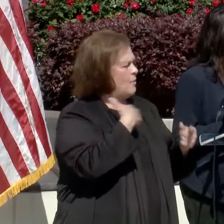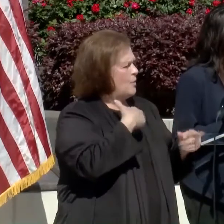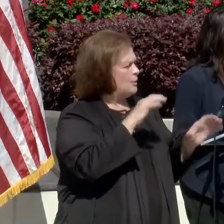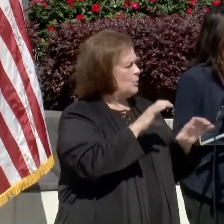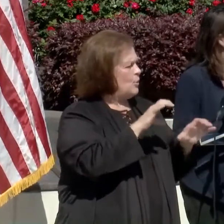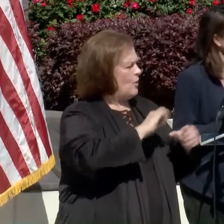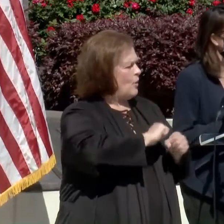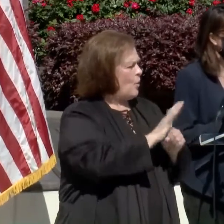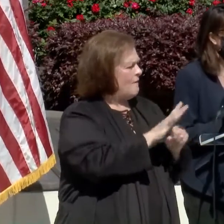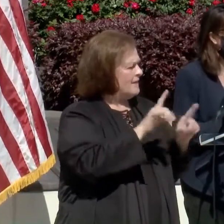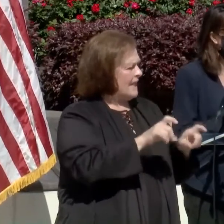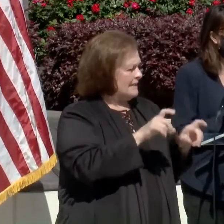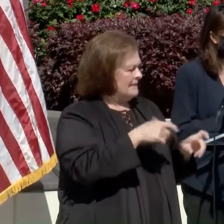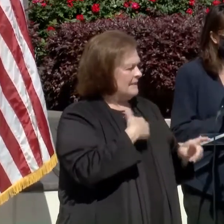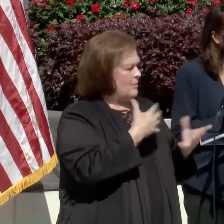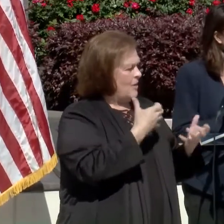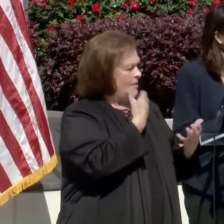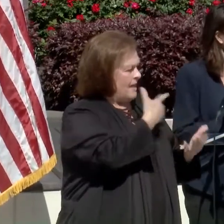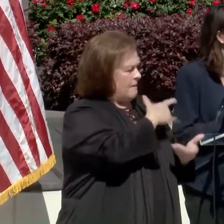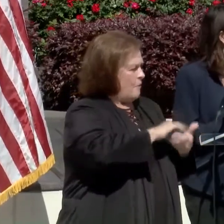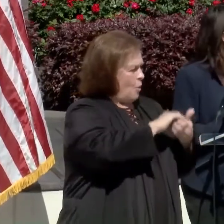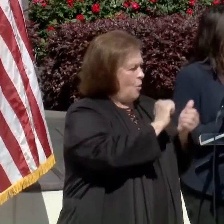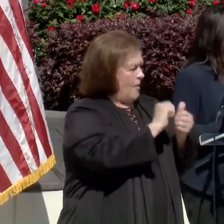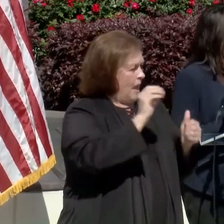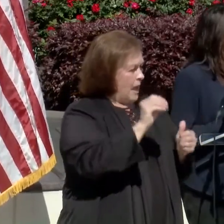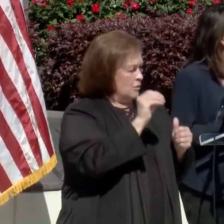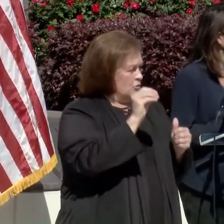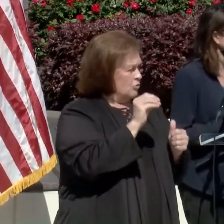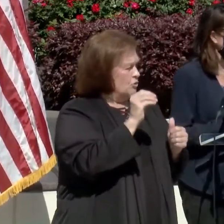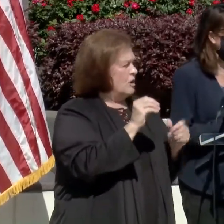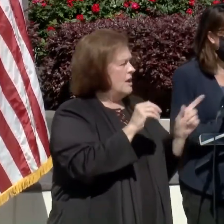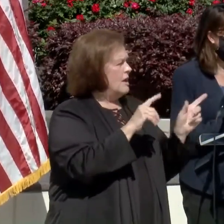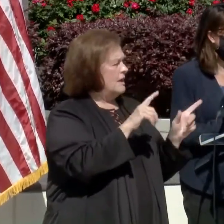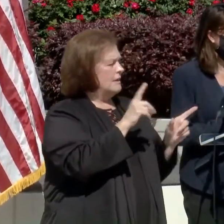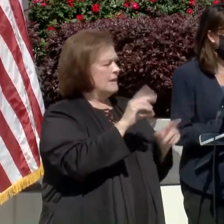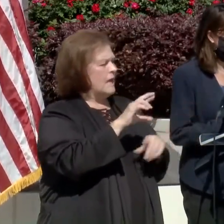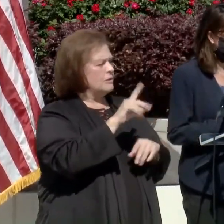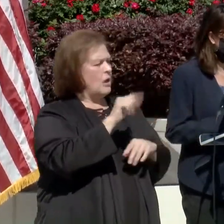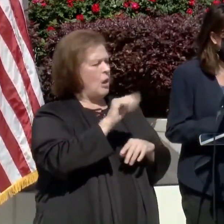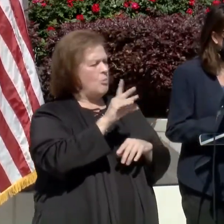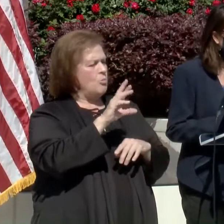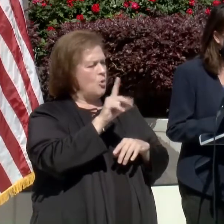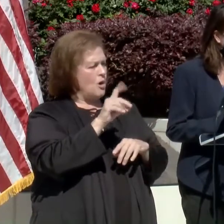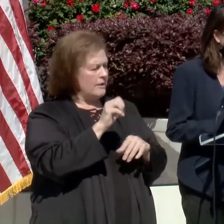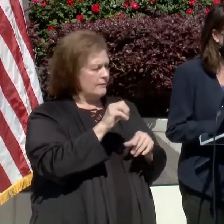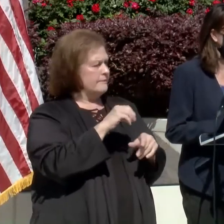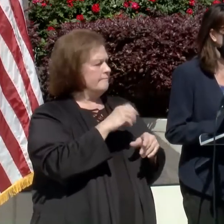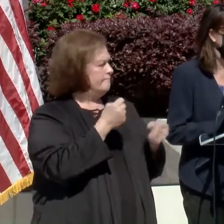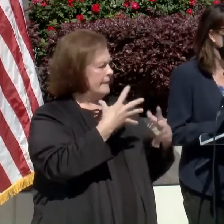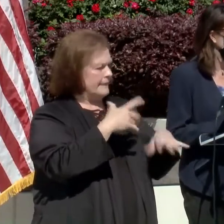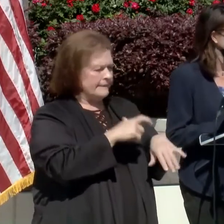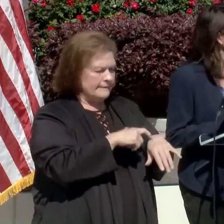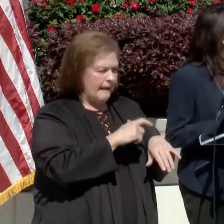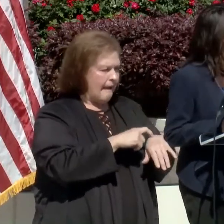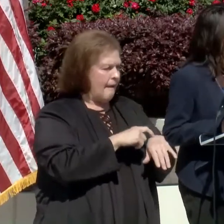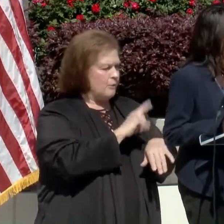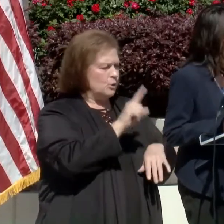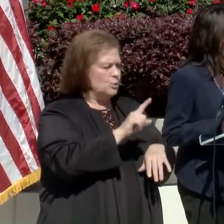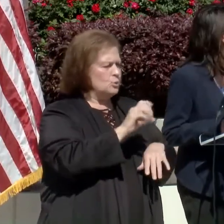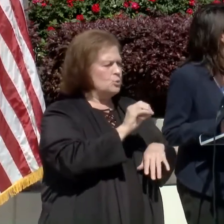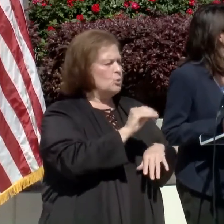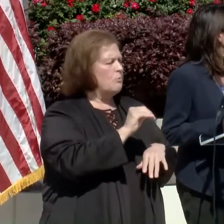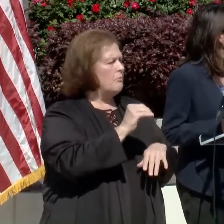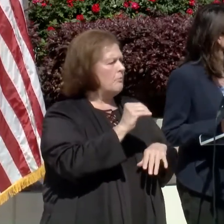COVID testing, and I want to thank the partnership with Oshner. Um, Dr. Laborde also has been on zoom calls with us hosting faith based leadership